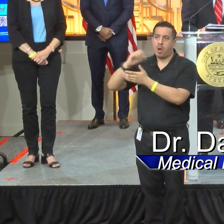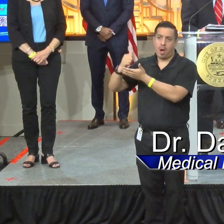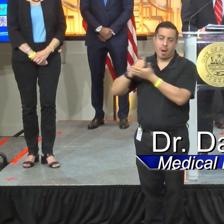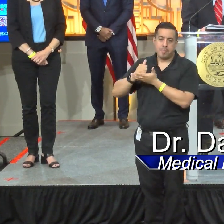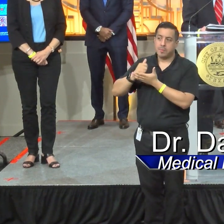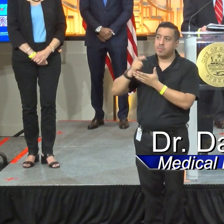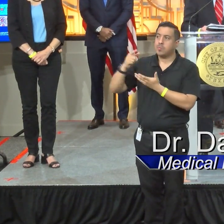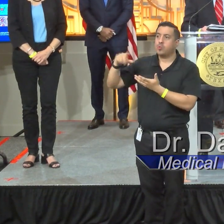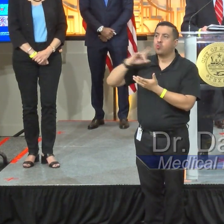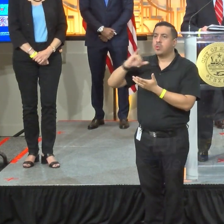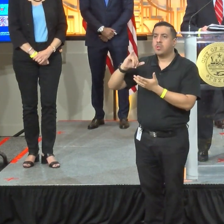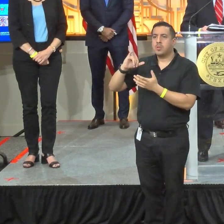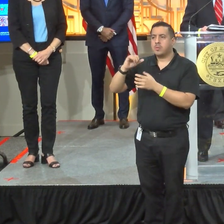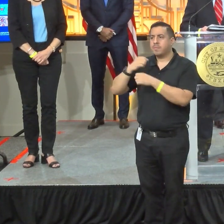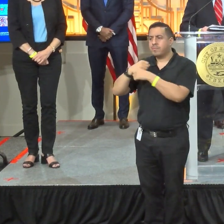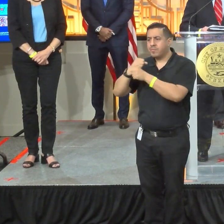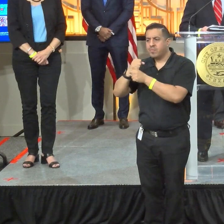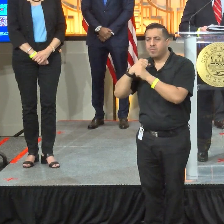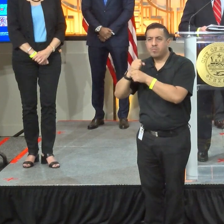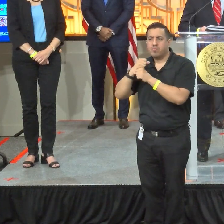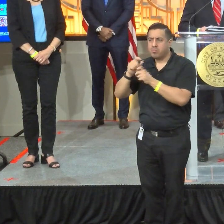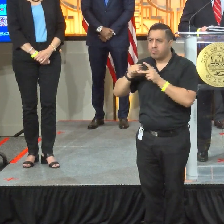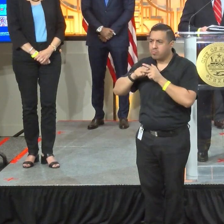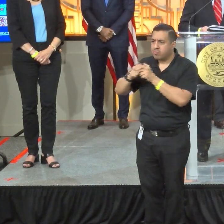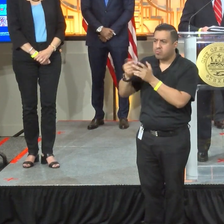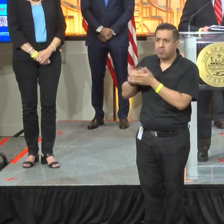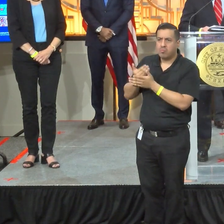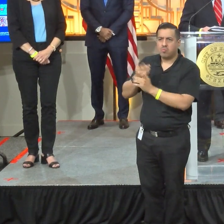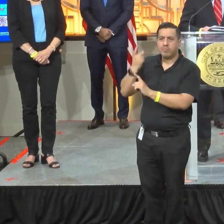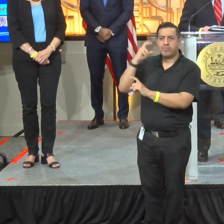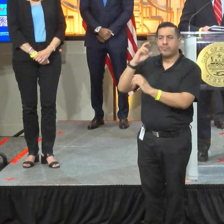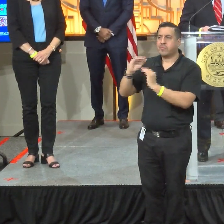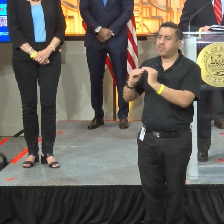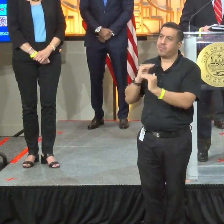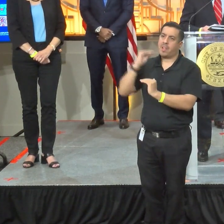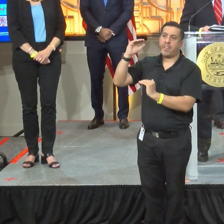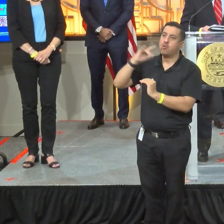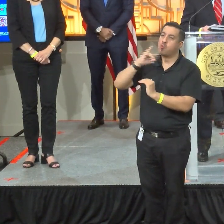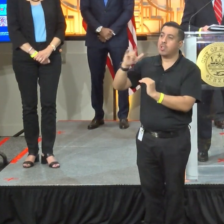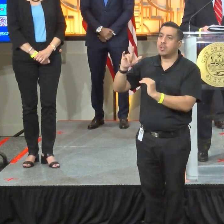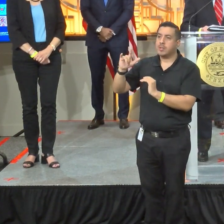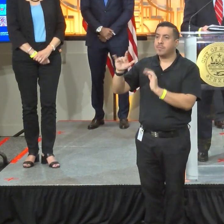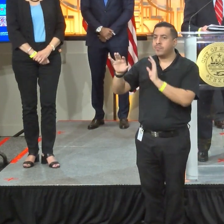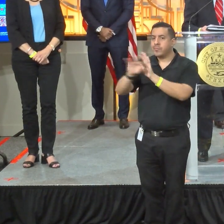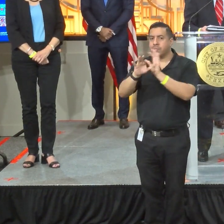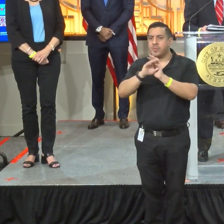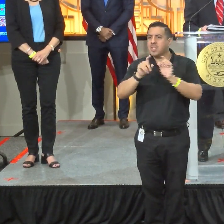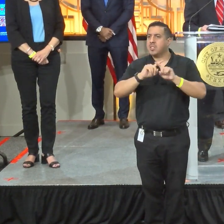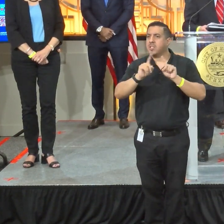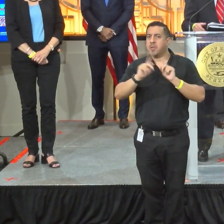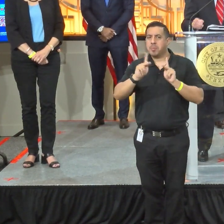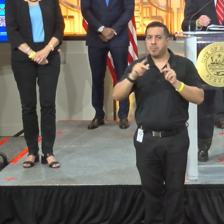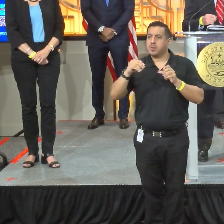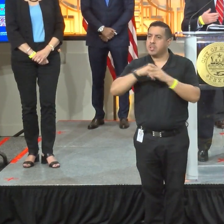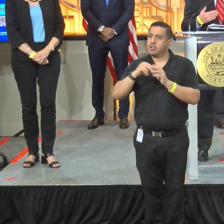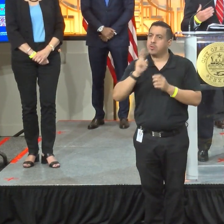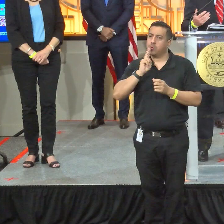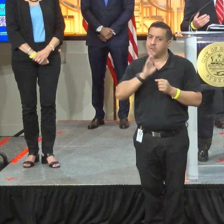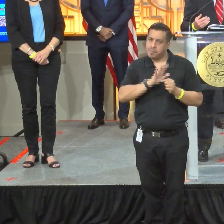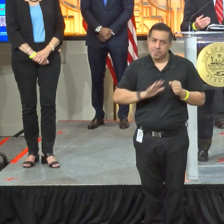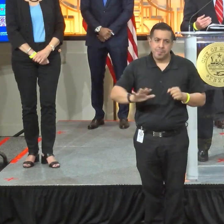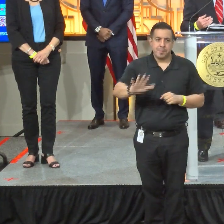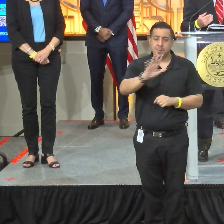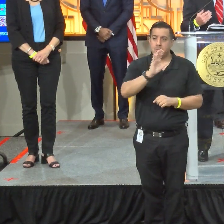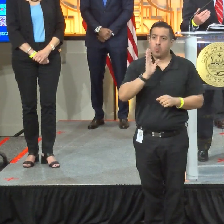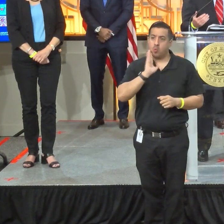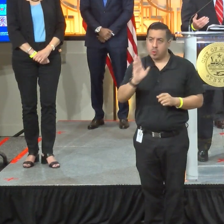embarking on a trial where we are going to be in advance randomly selecting addresses across the city and we will be